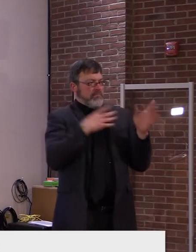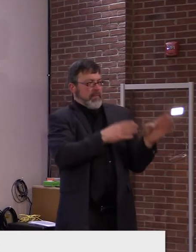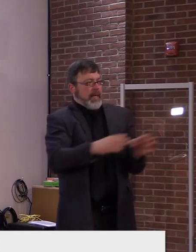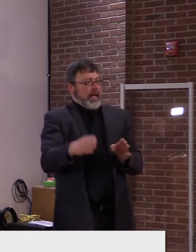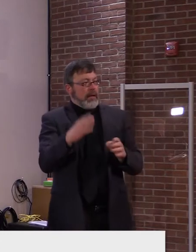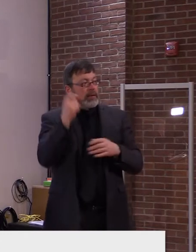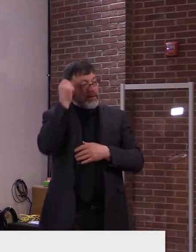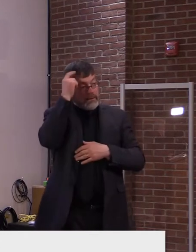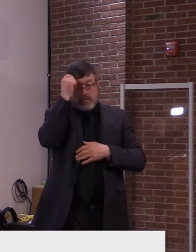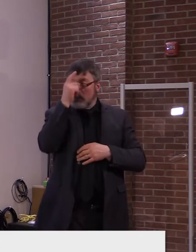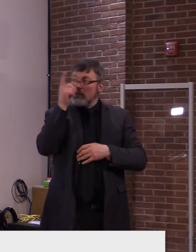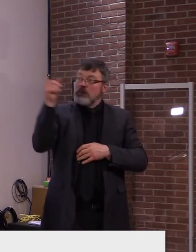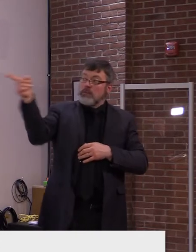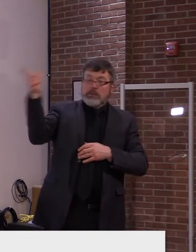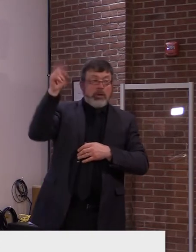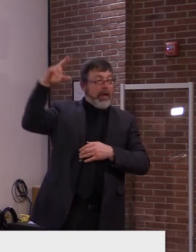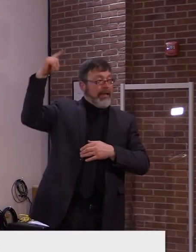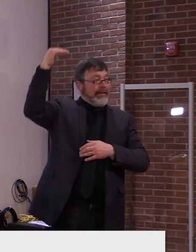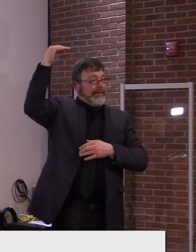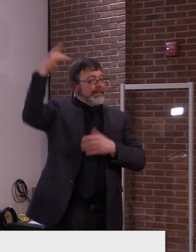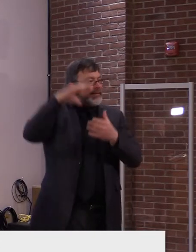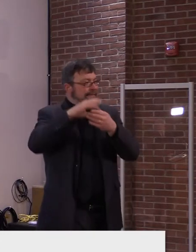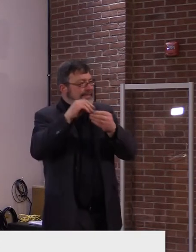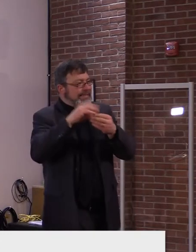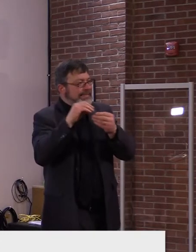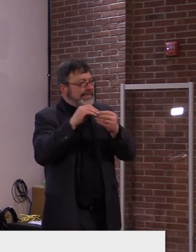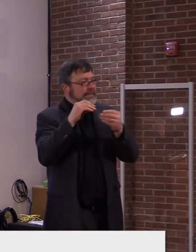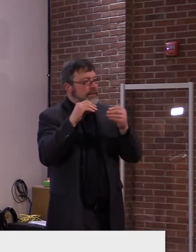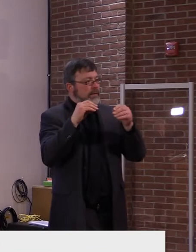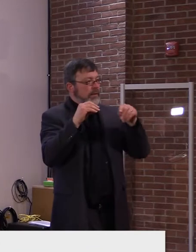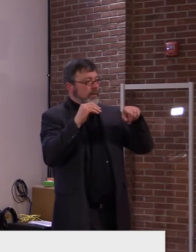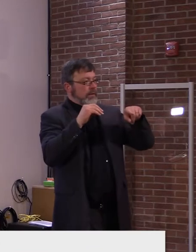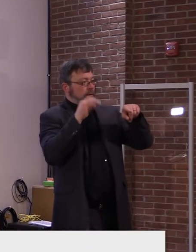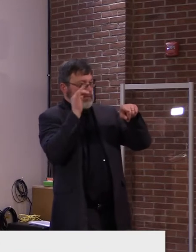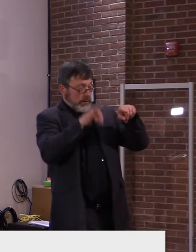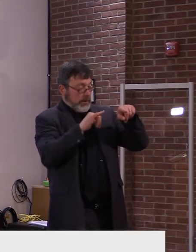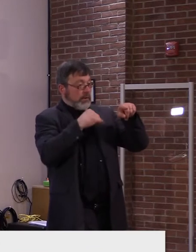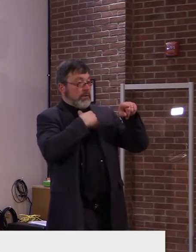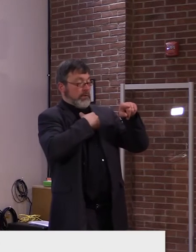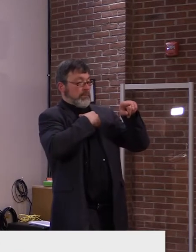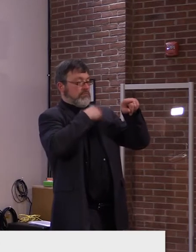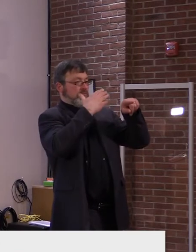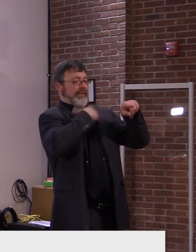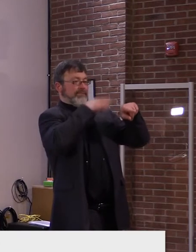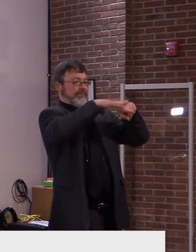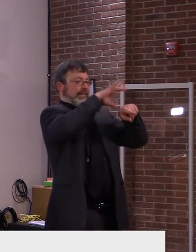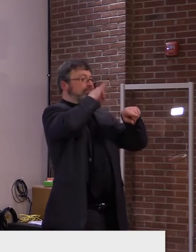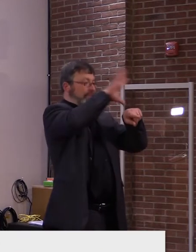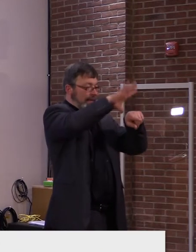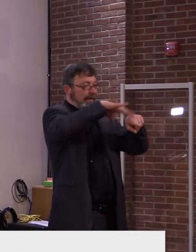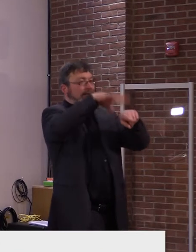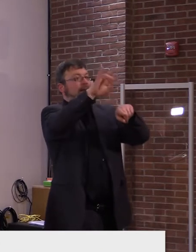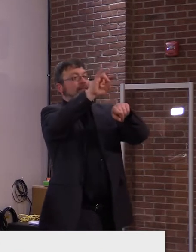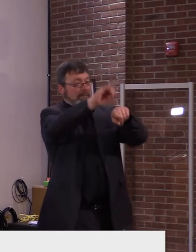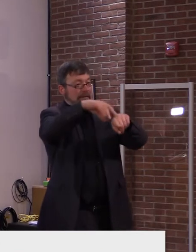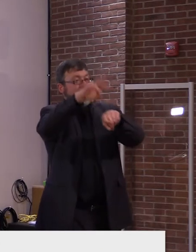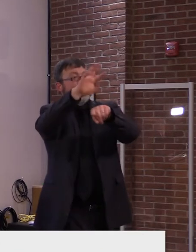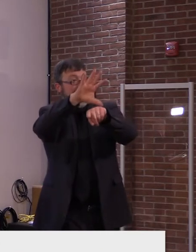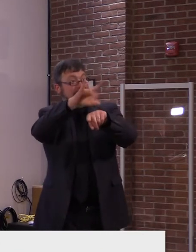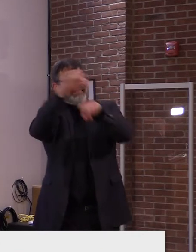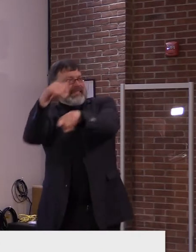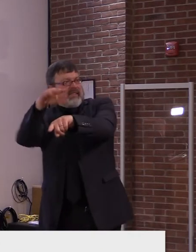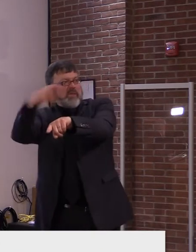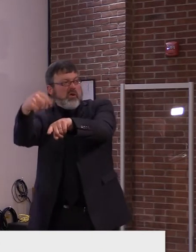he talked about type two and type one diabetes. Those are with people with serious health conditions,